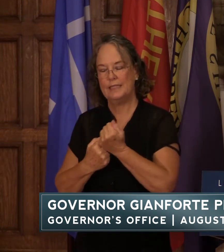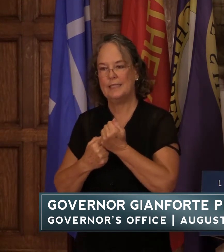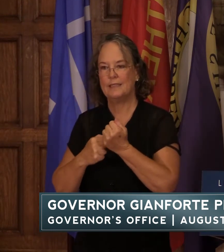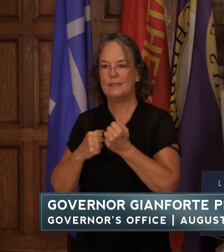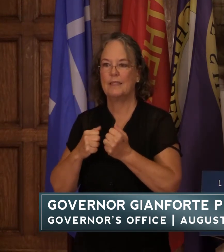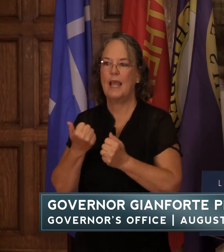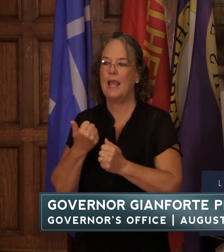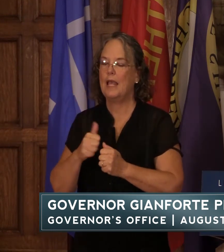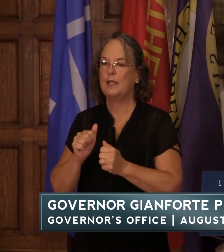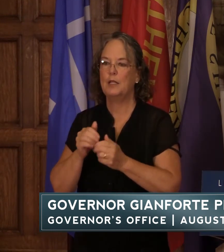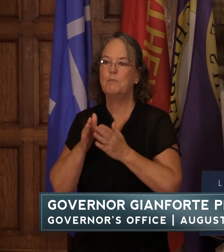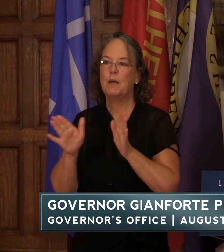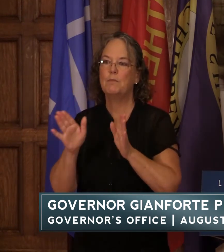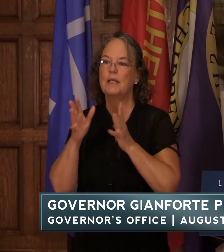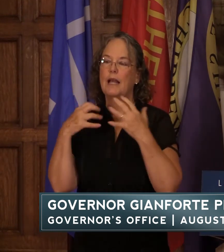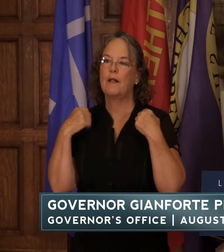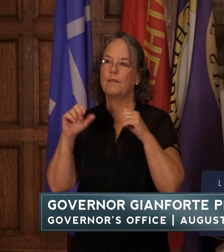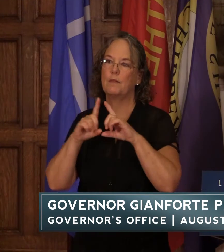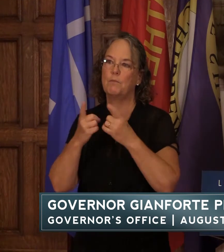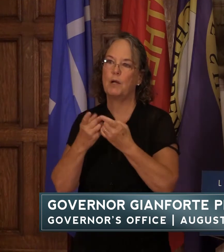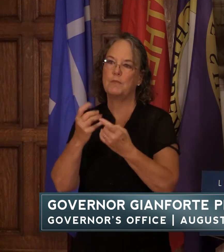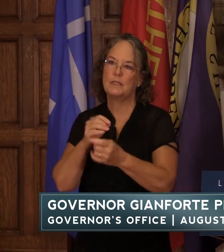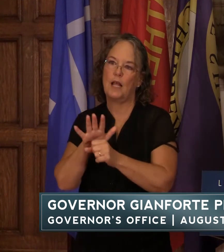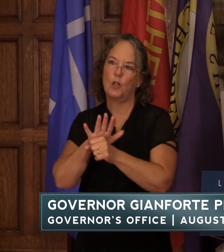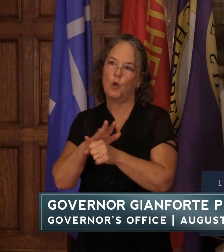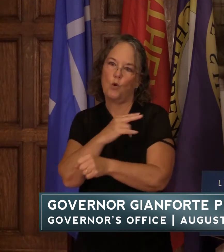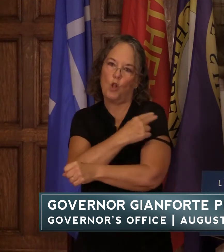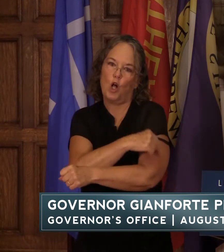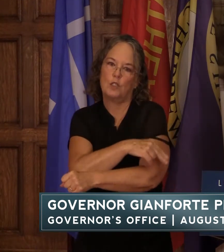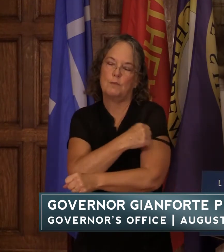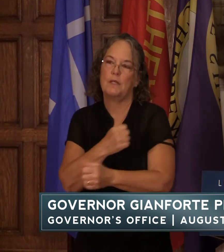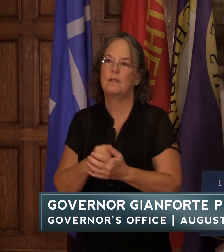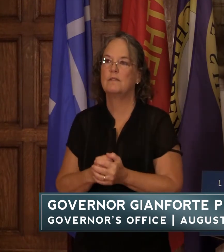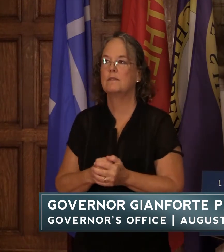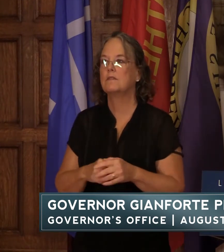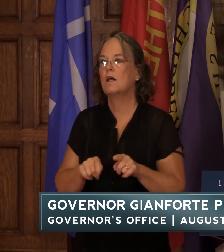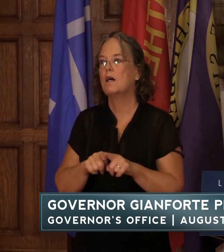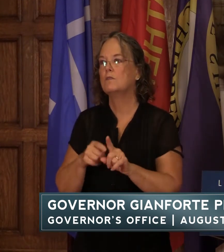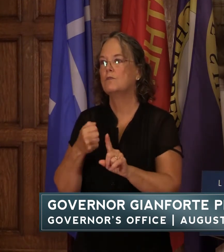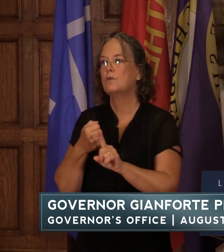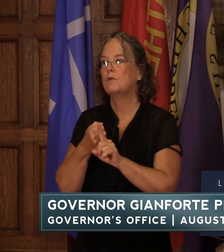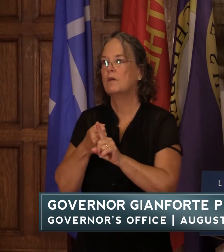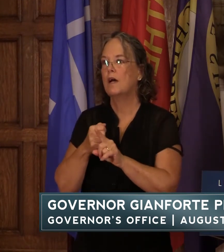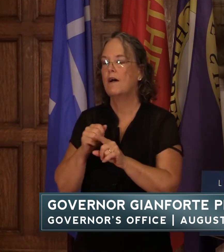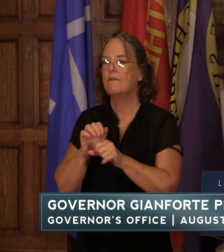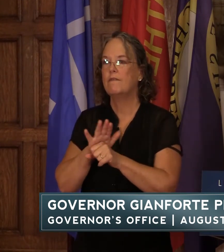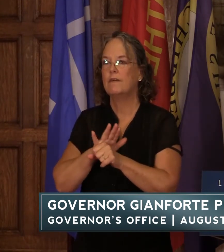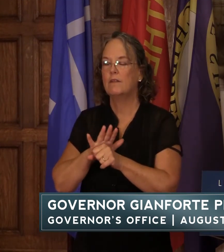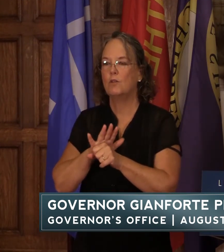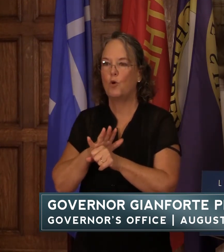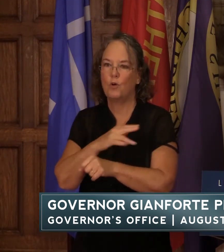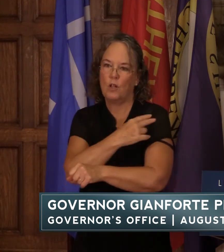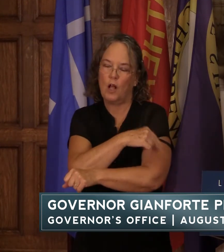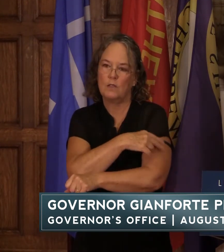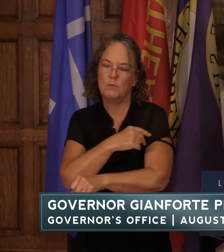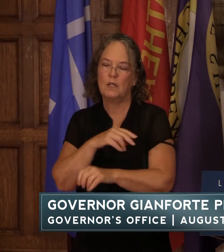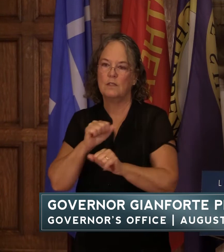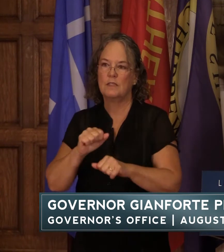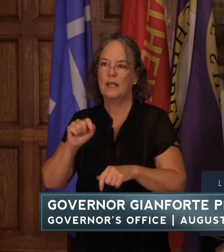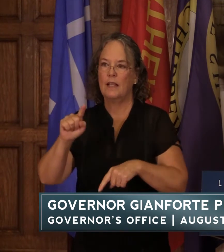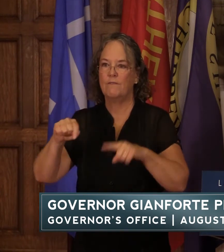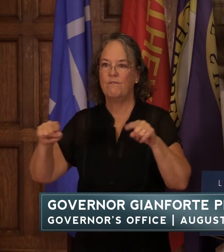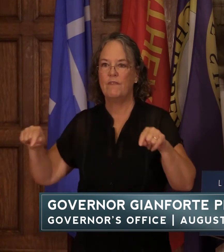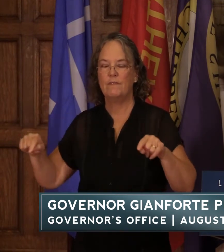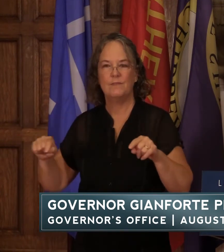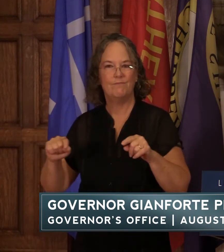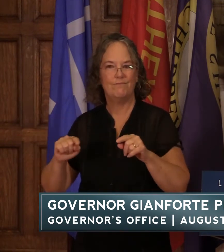local public health departments and hospitals and finally the impacts to hospitals at health care facilities can vary day to day and sometimes hour